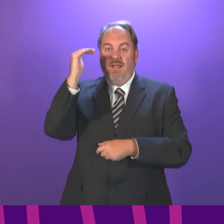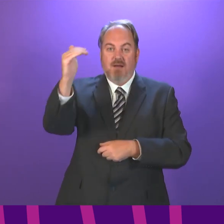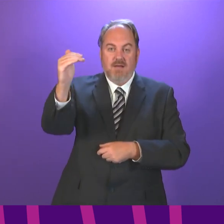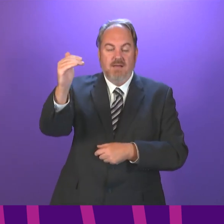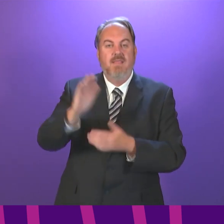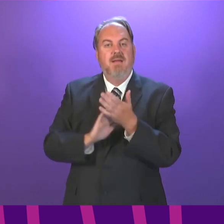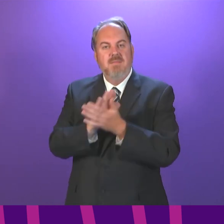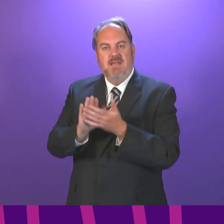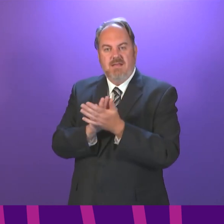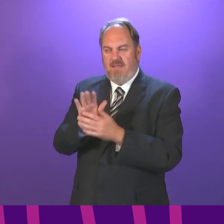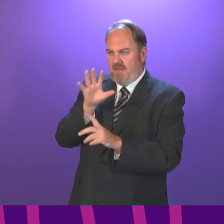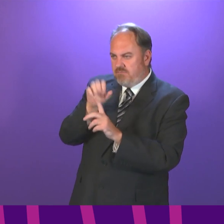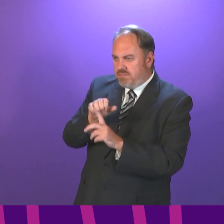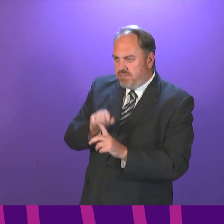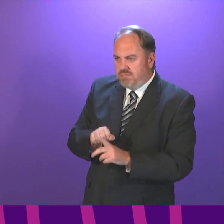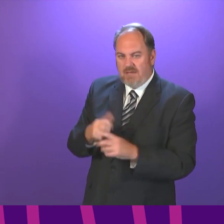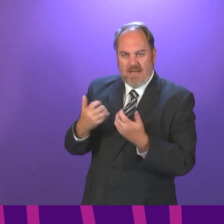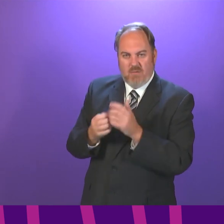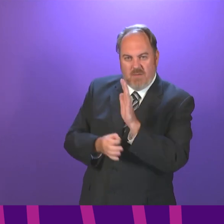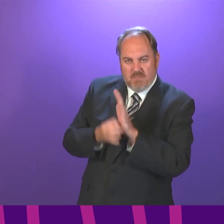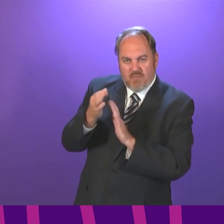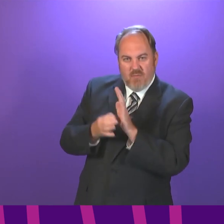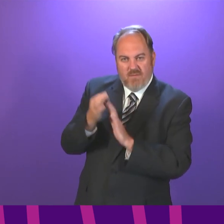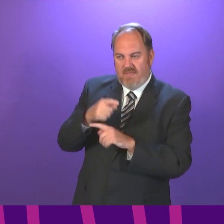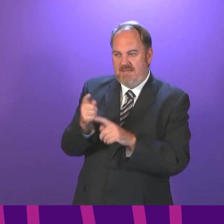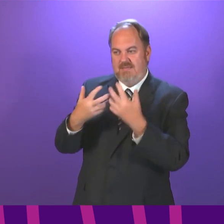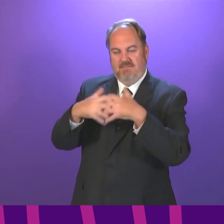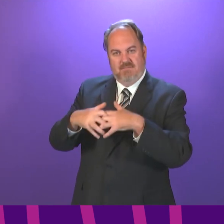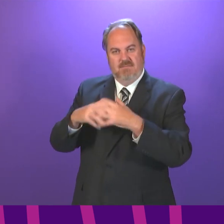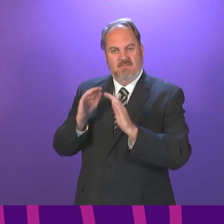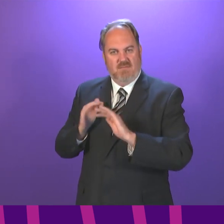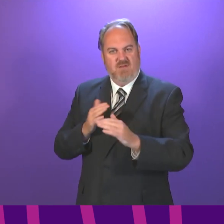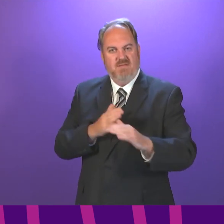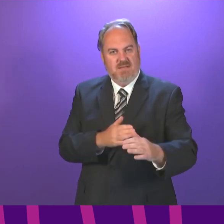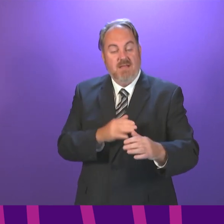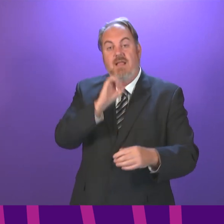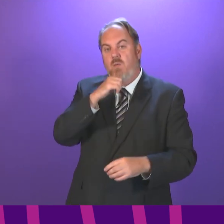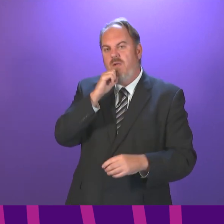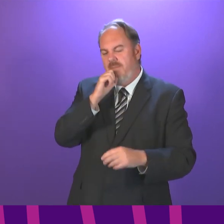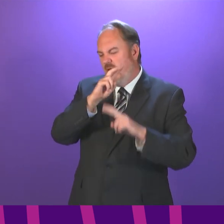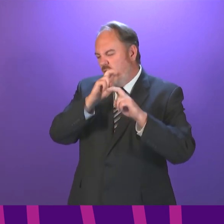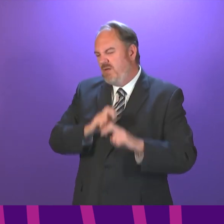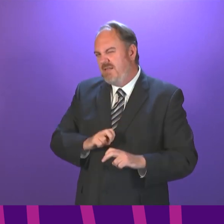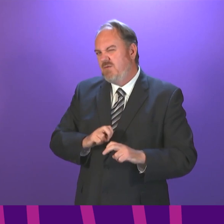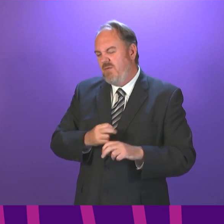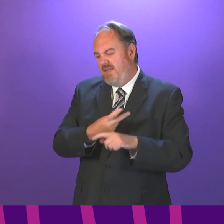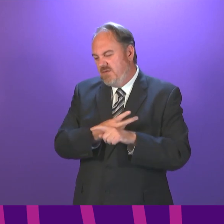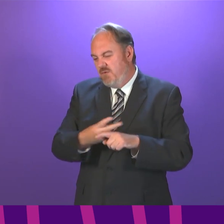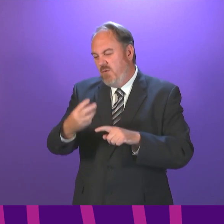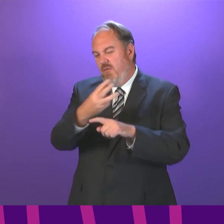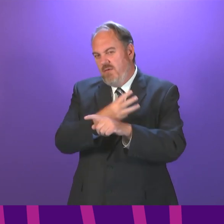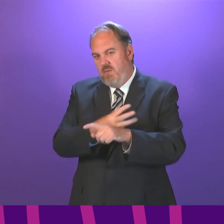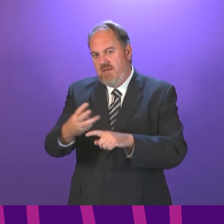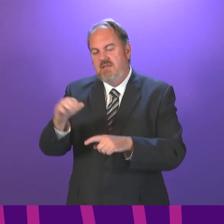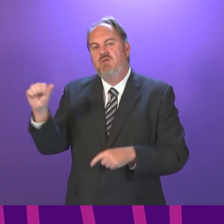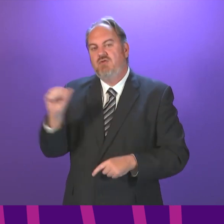any necessary improvements. These assessments will be ongoing, obviously, over the coming weeks, but we expect them to be completed and